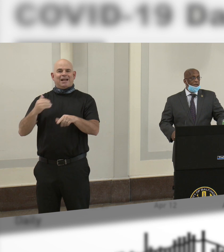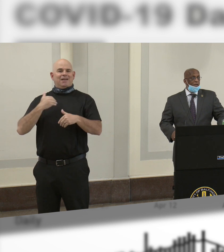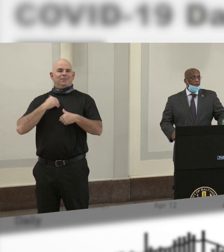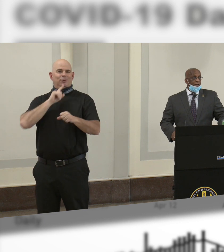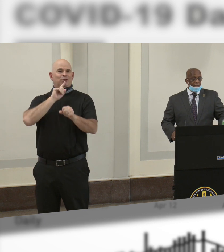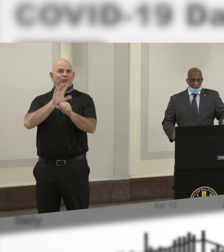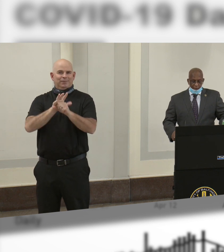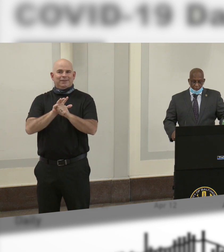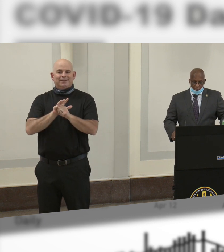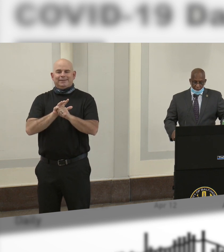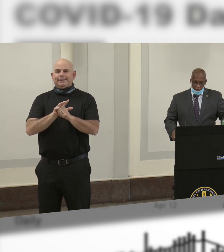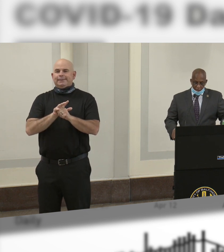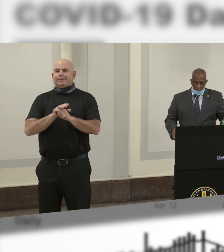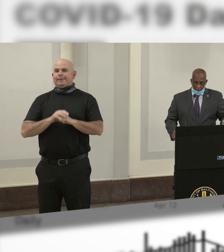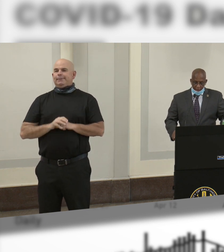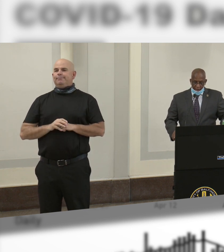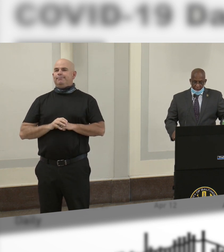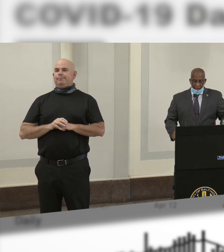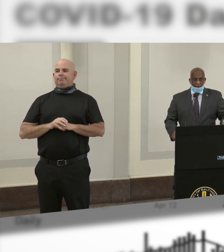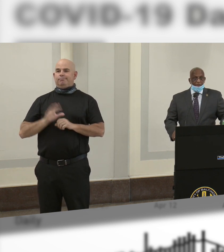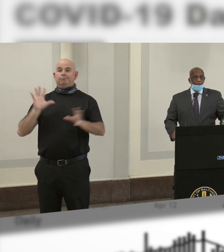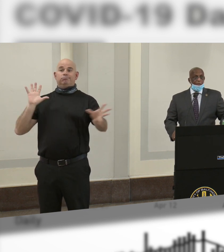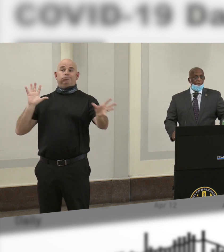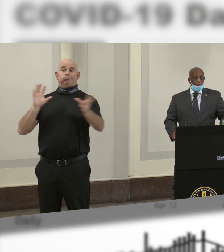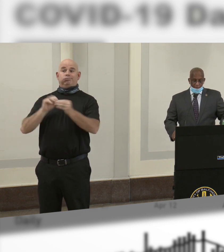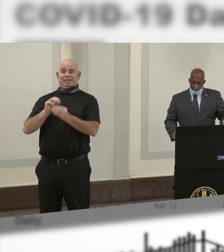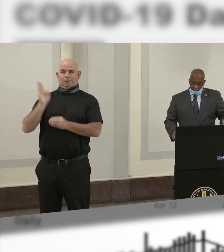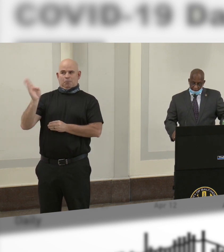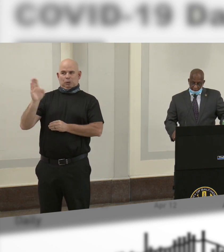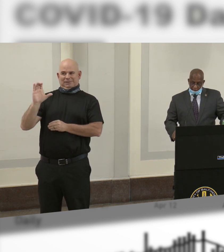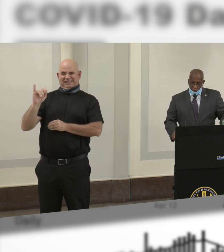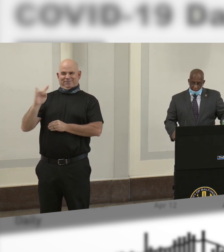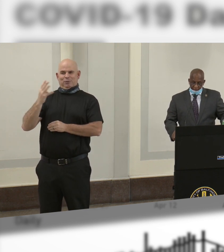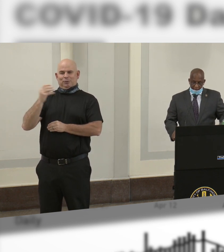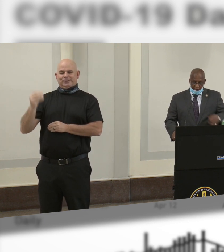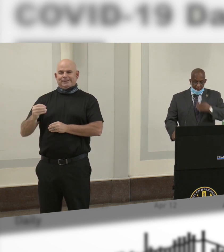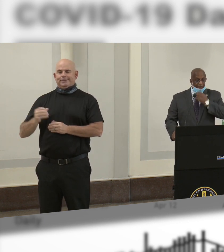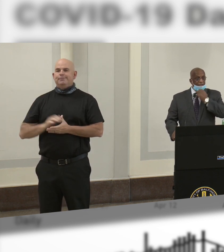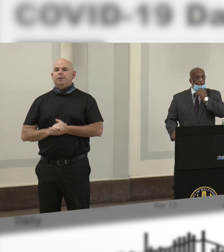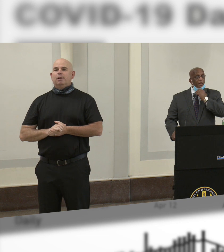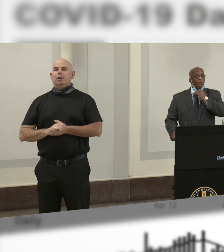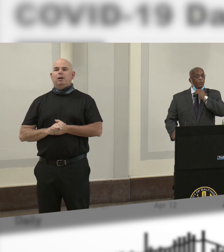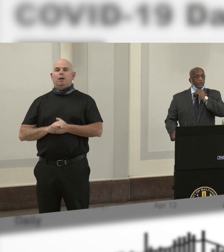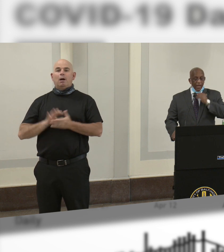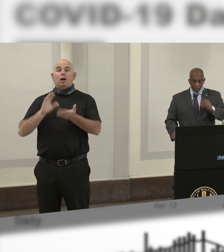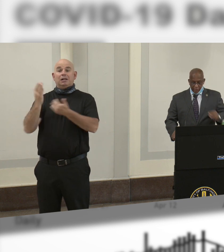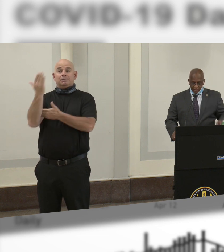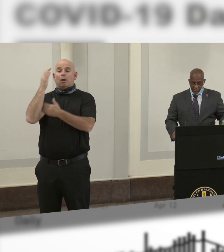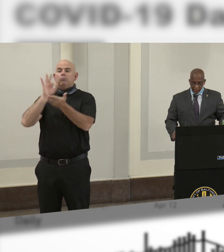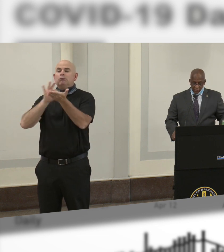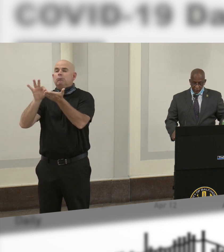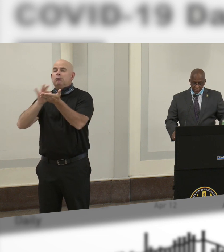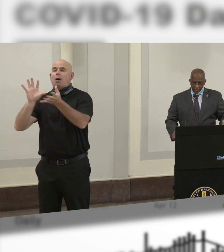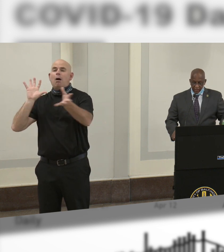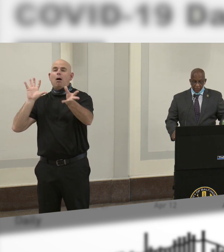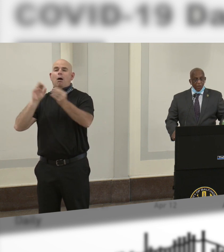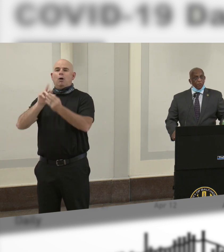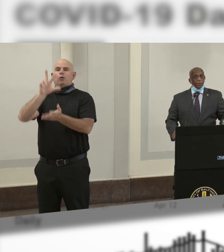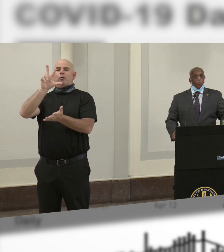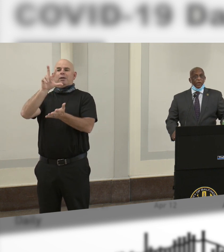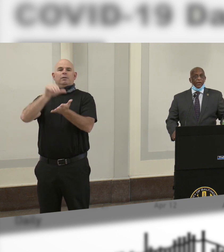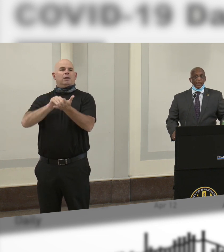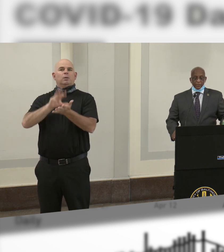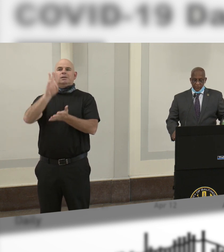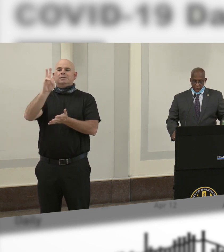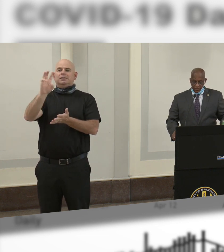cases in the city of Baltimore. As of this month, as of this morning, the city has 3,606